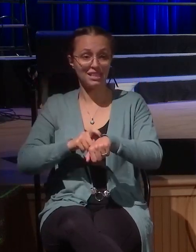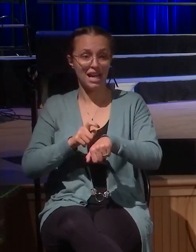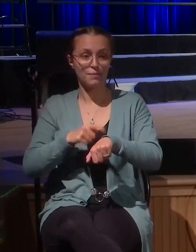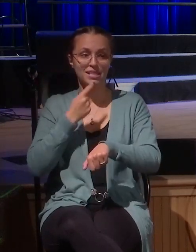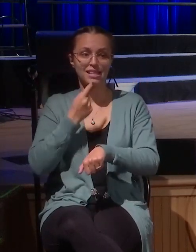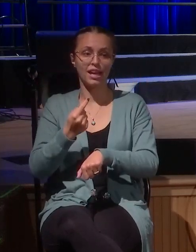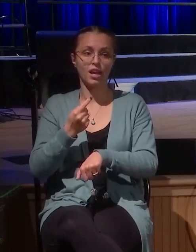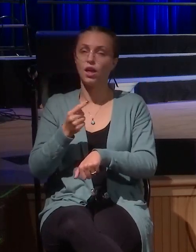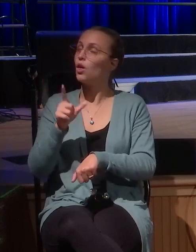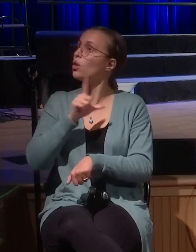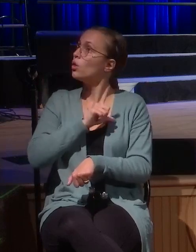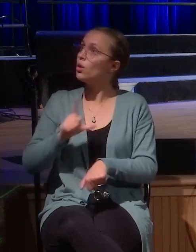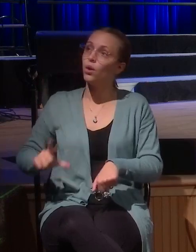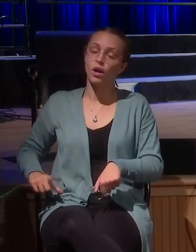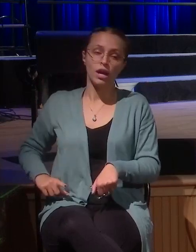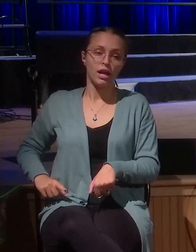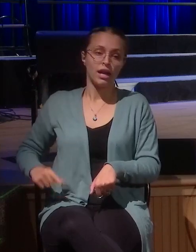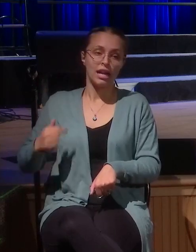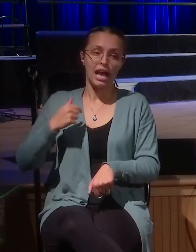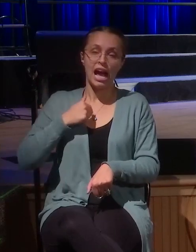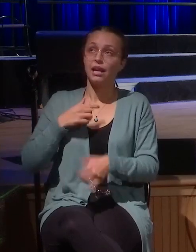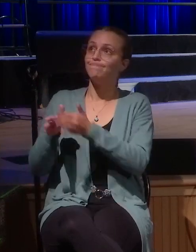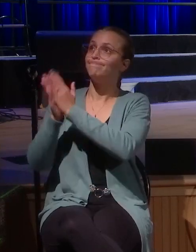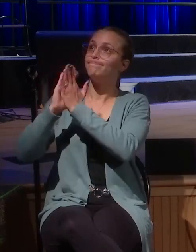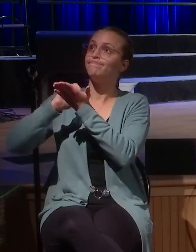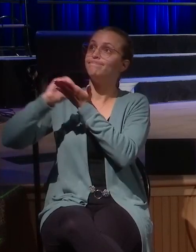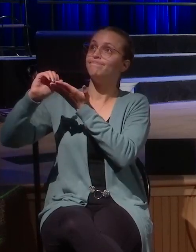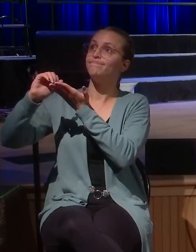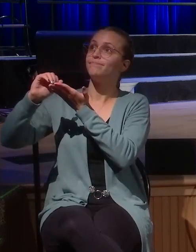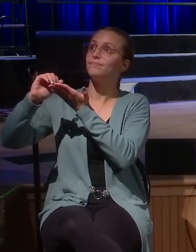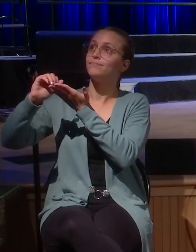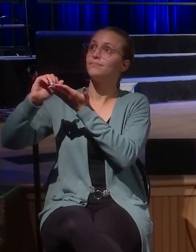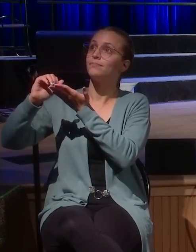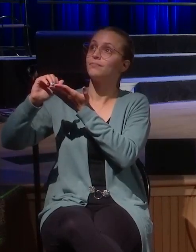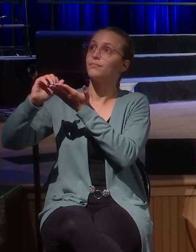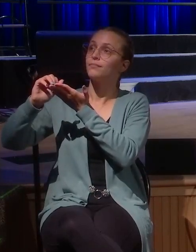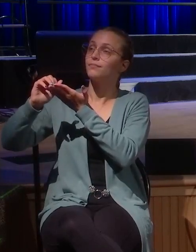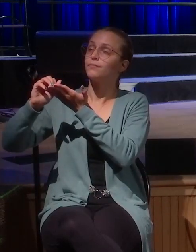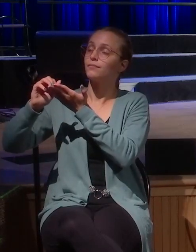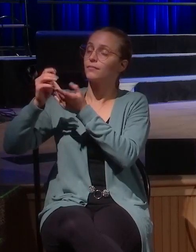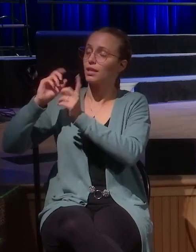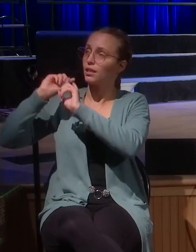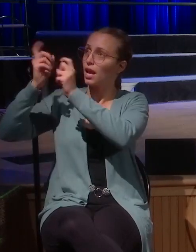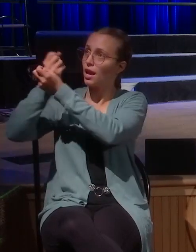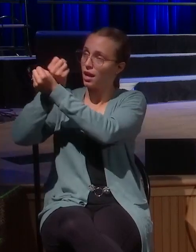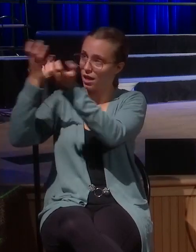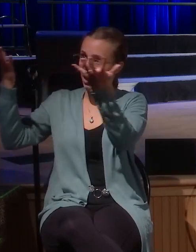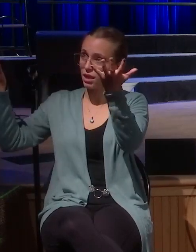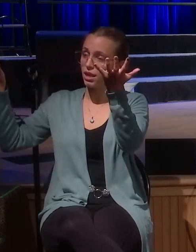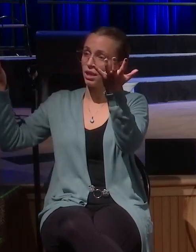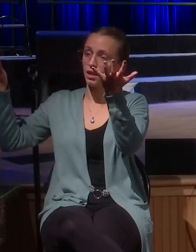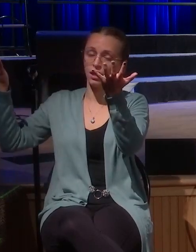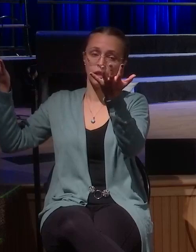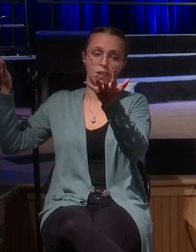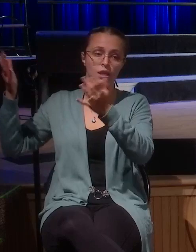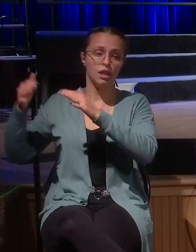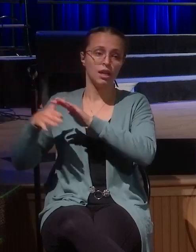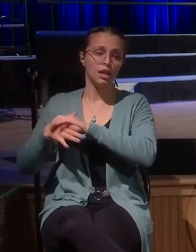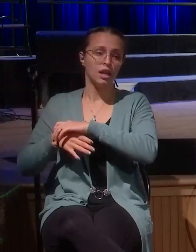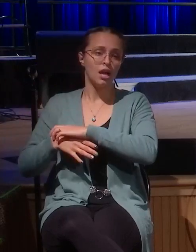this is a huge reminder to say, God, what am I like when you're in my presence and what kind of goal you put before me that I'm casting aside all